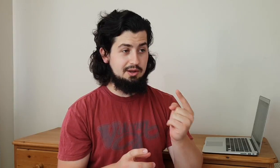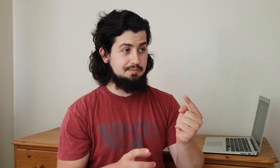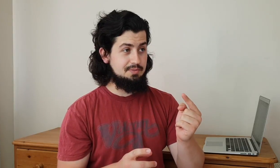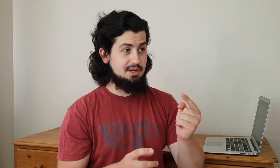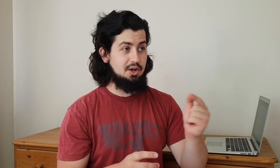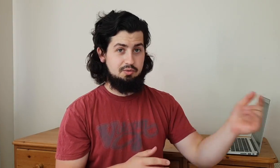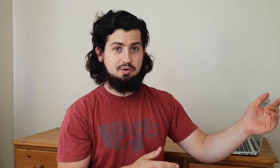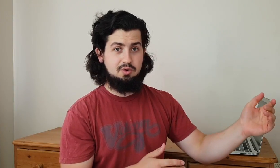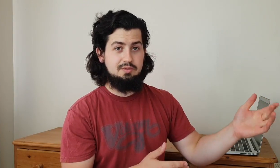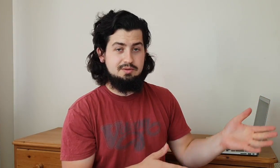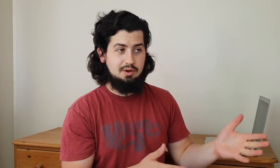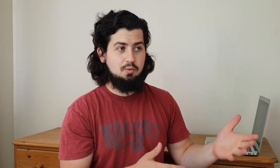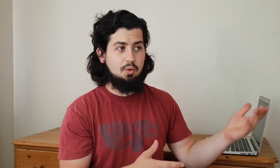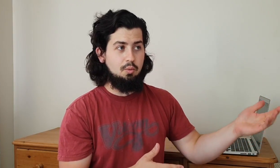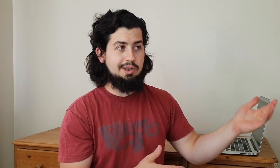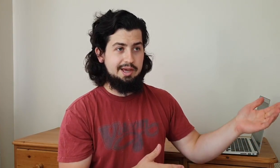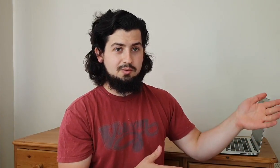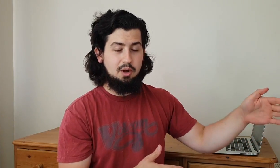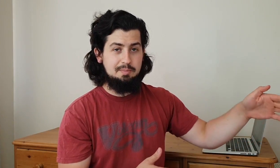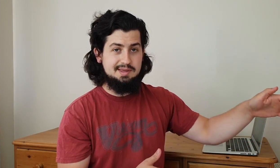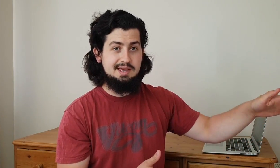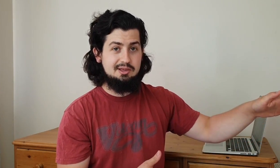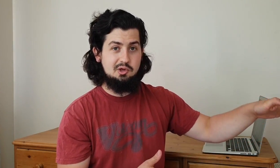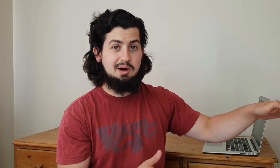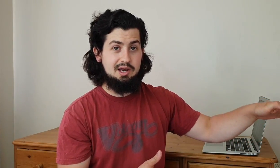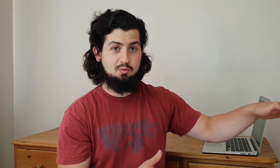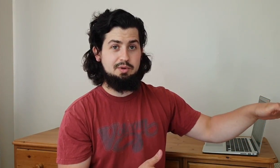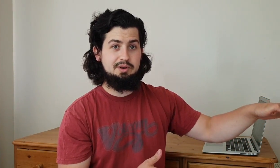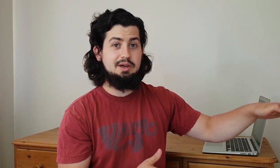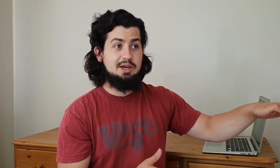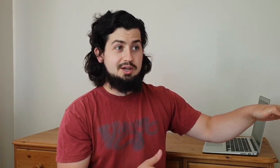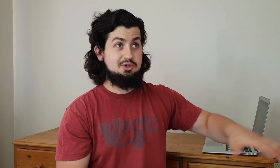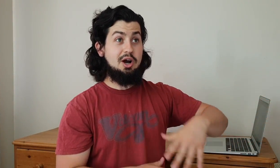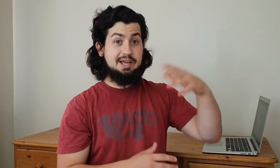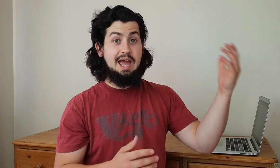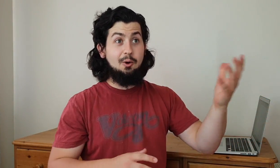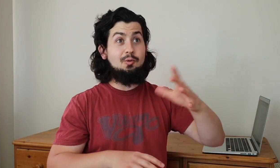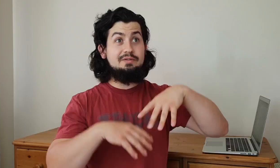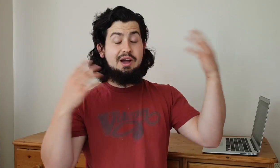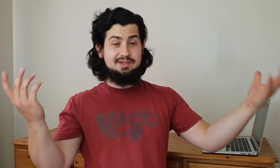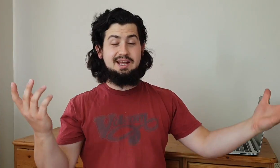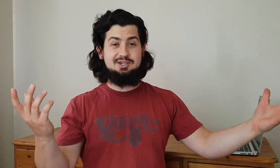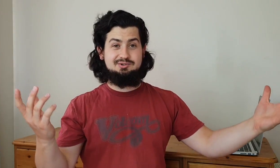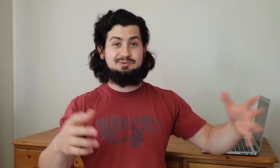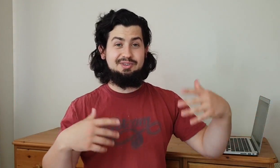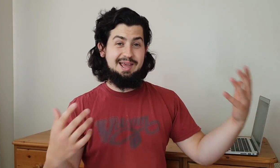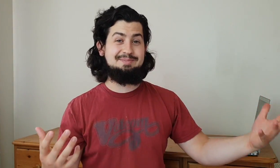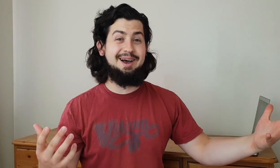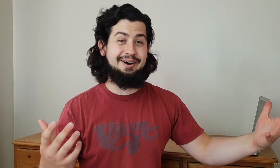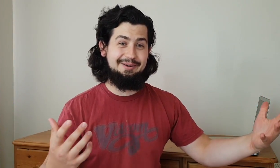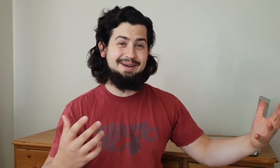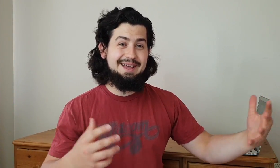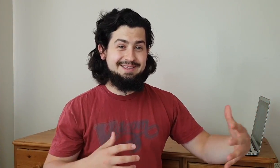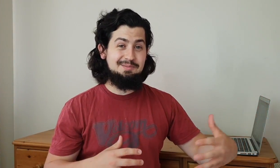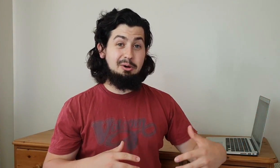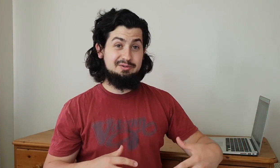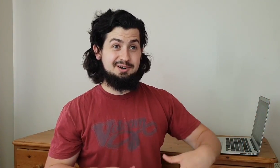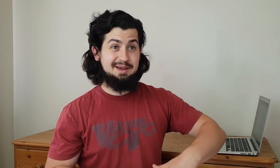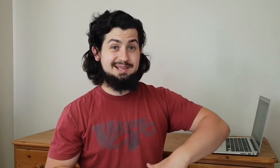you know not no one like quite petite Somali woman trying to get all of their attention all at the same time so my wife's trying to make herself